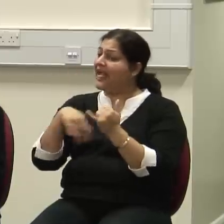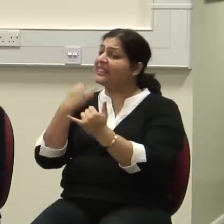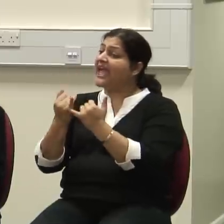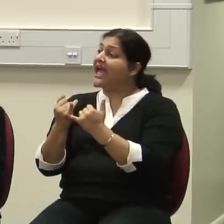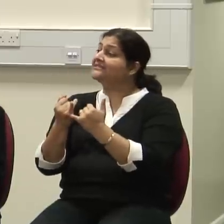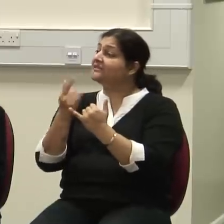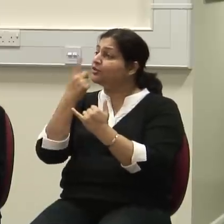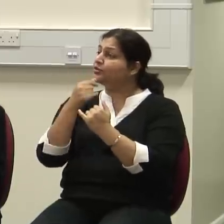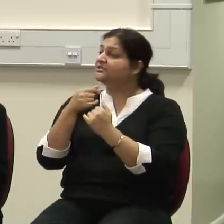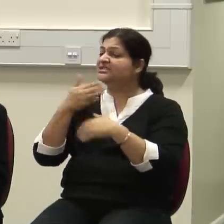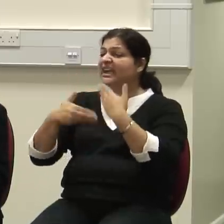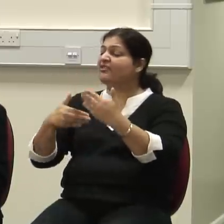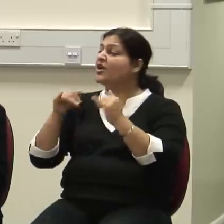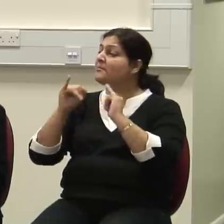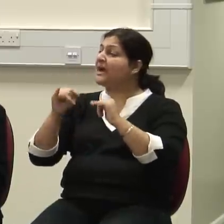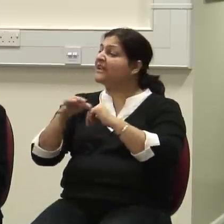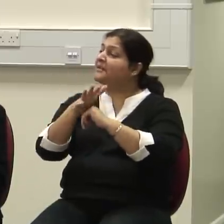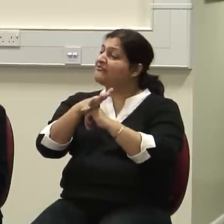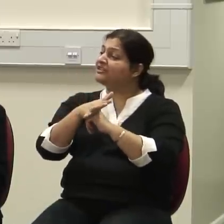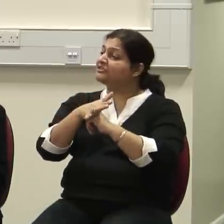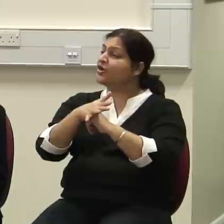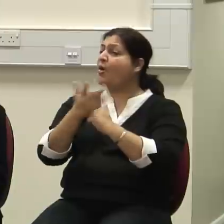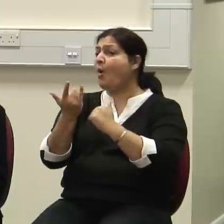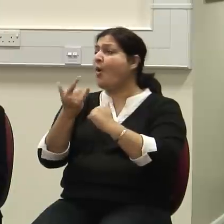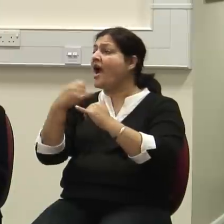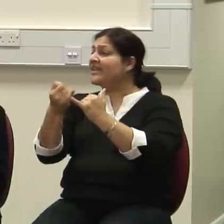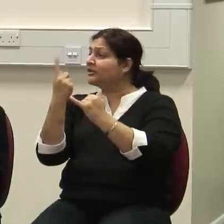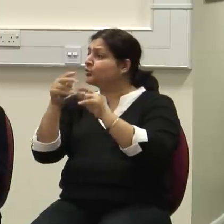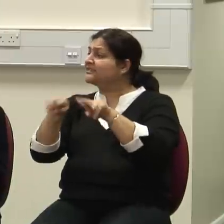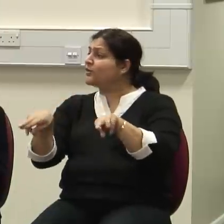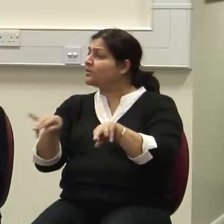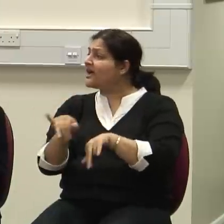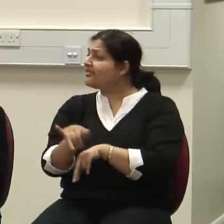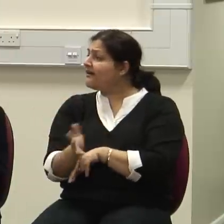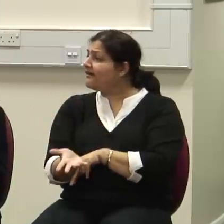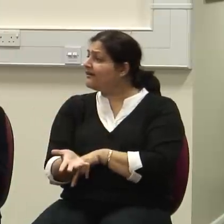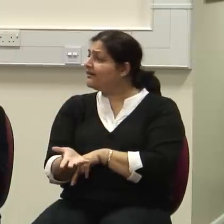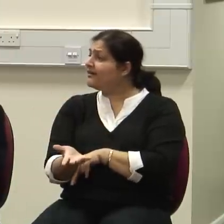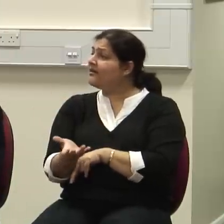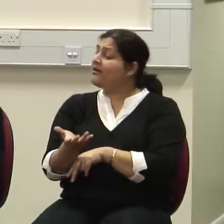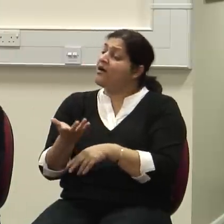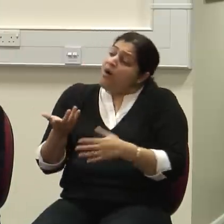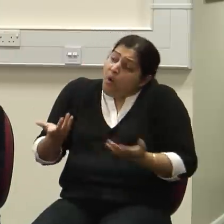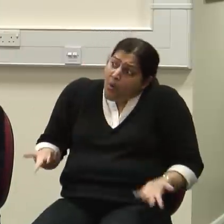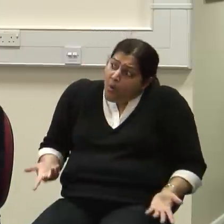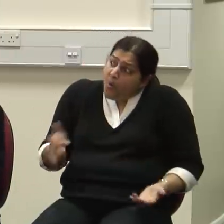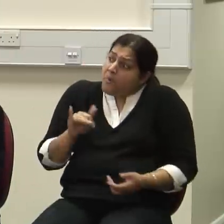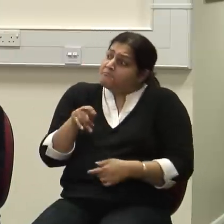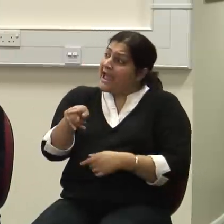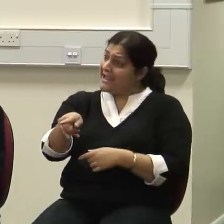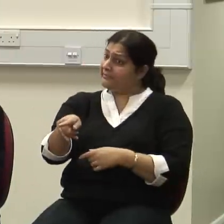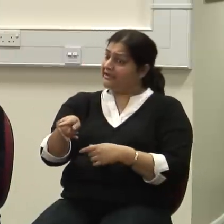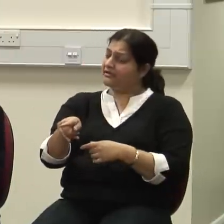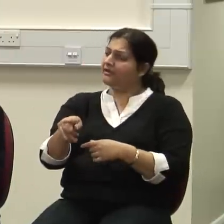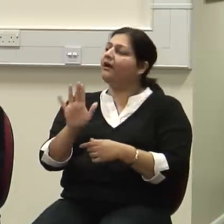Now, which is better? Which is the right ending? Now, similarly, it could end in a better life or it could end in a suicide in the